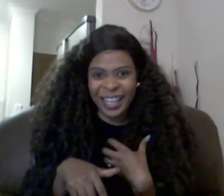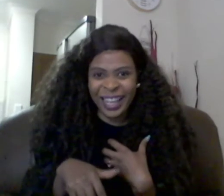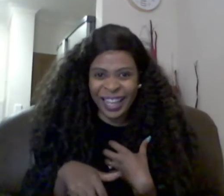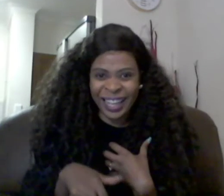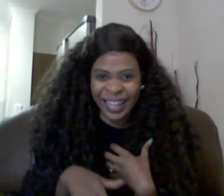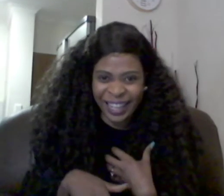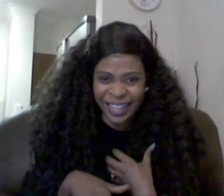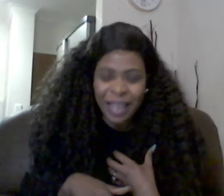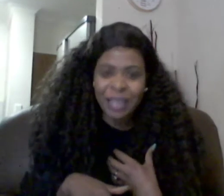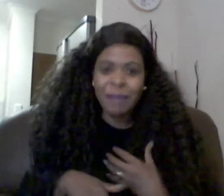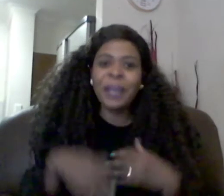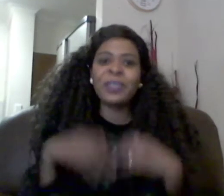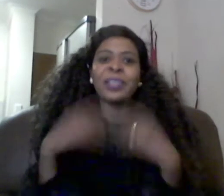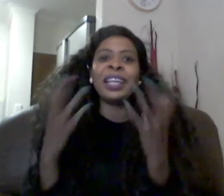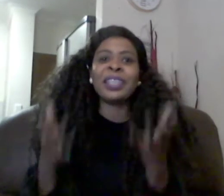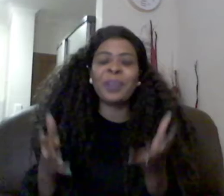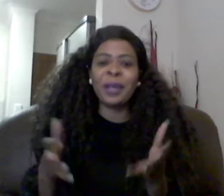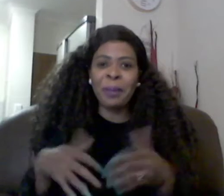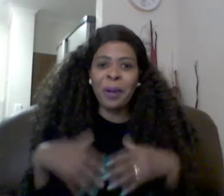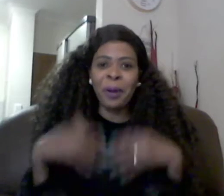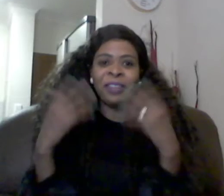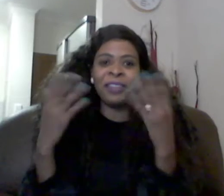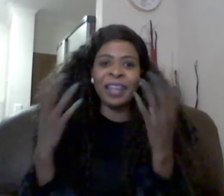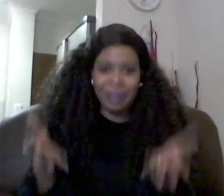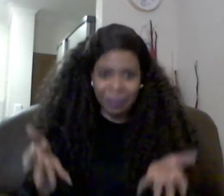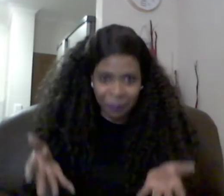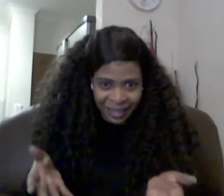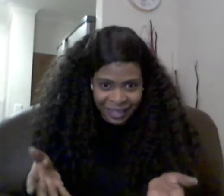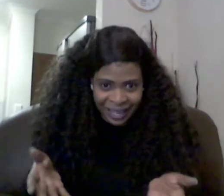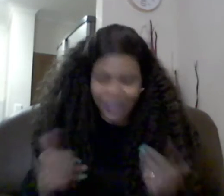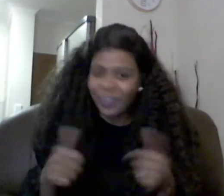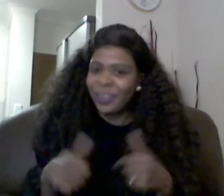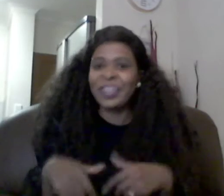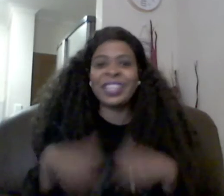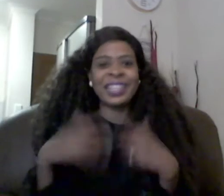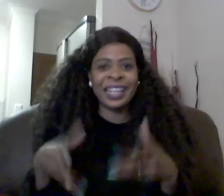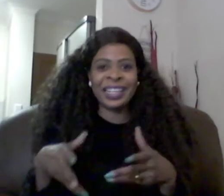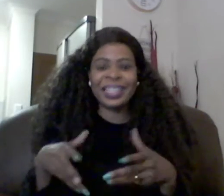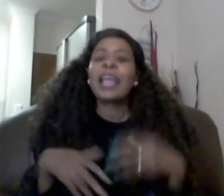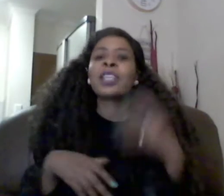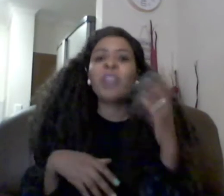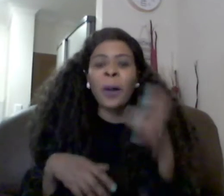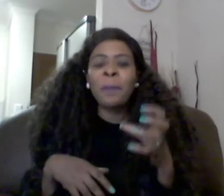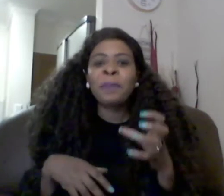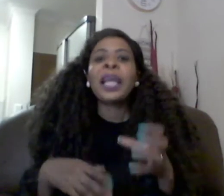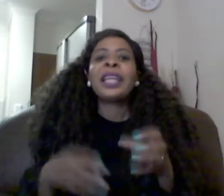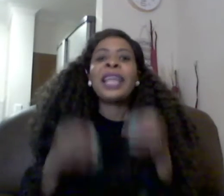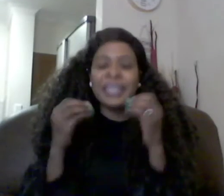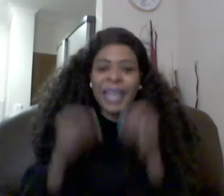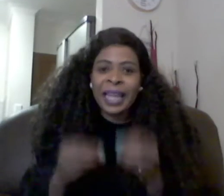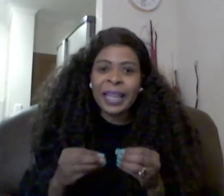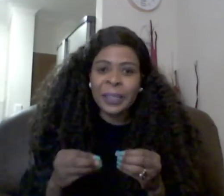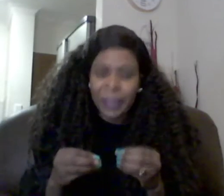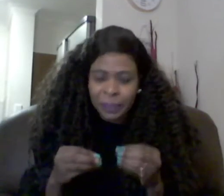the beauty is on the behold of the what i don't know it's english so they say that um